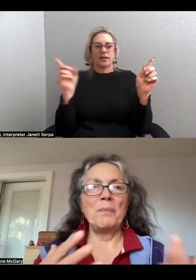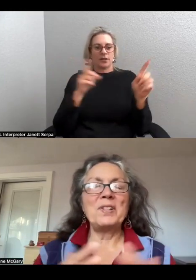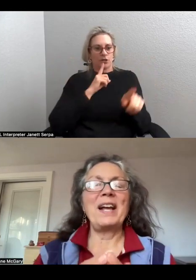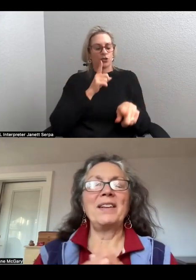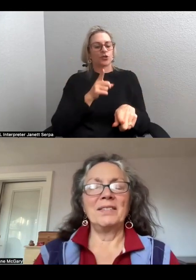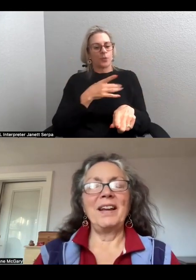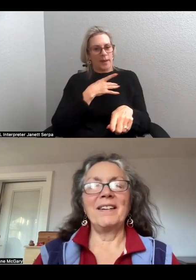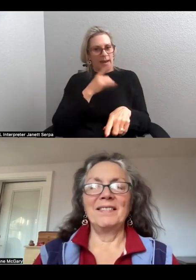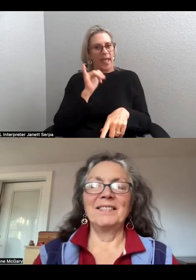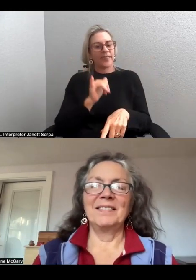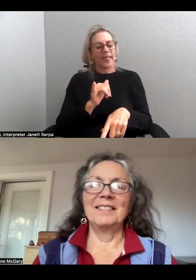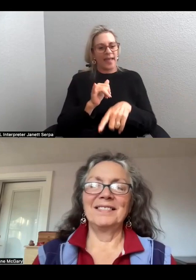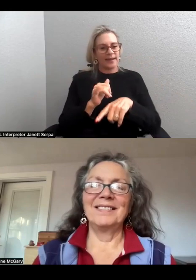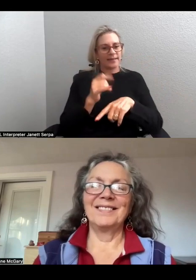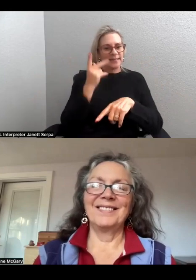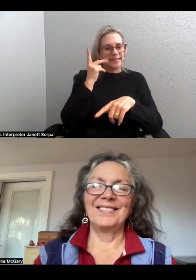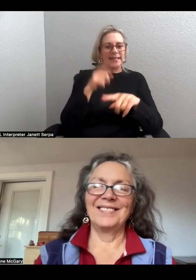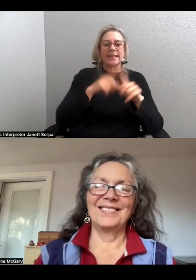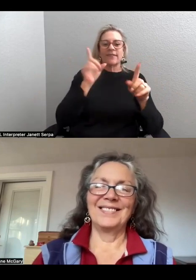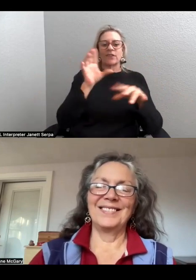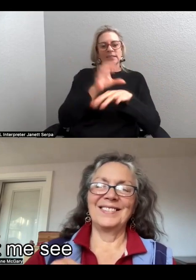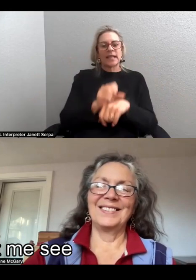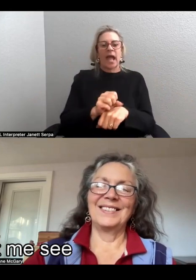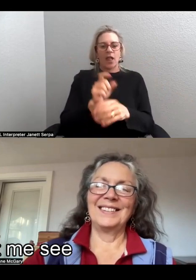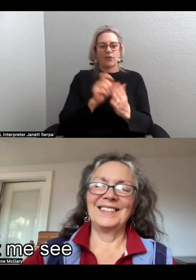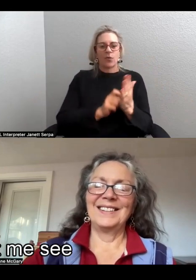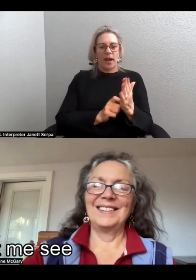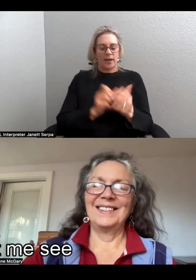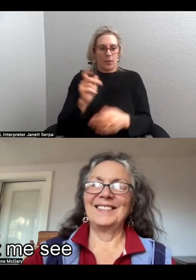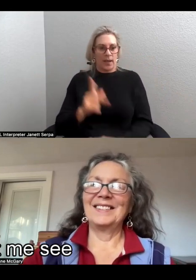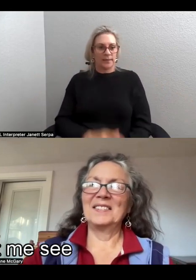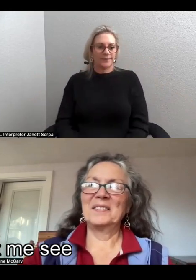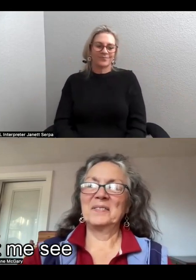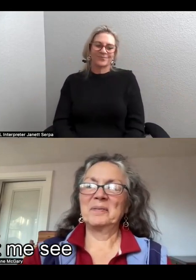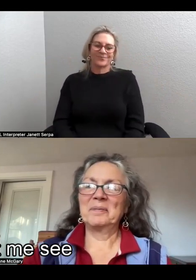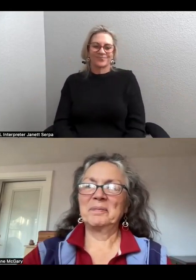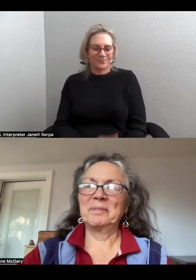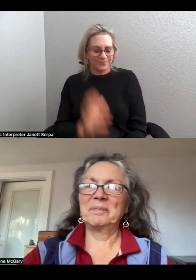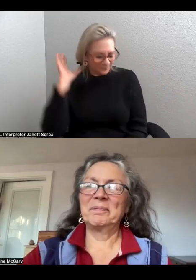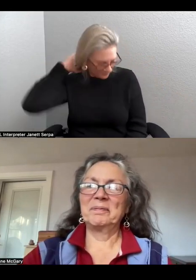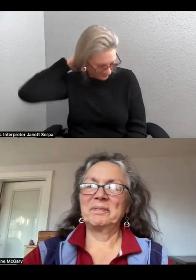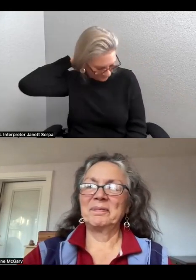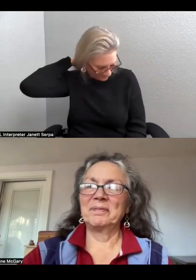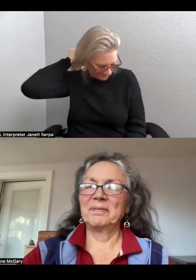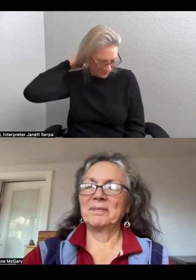to see it. Yeah. Okay. So let me see.